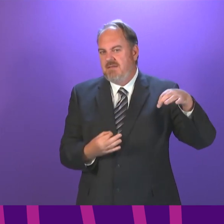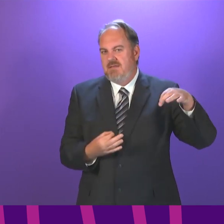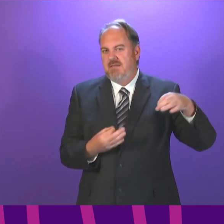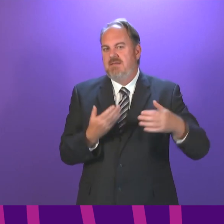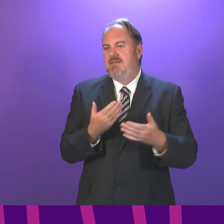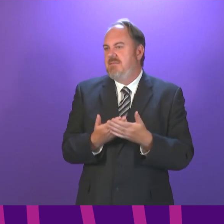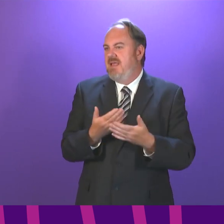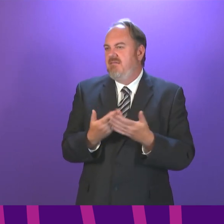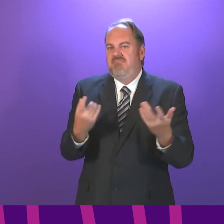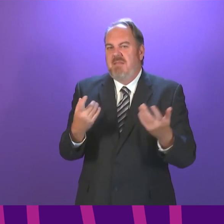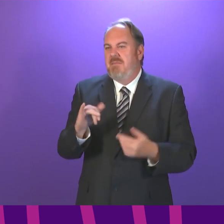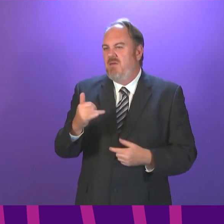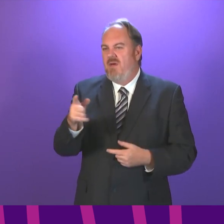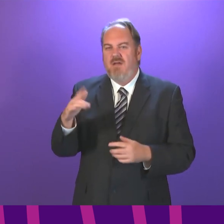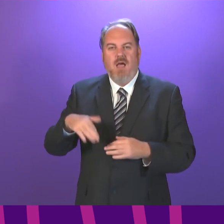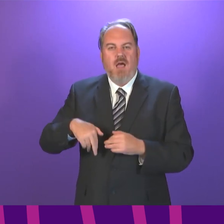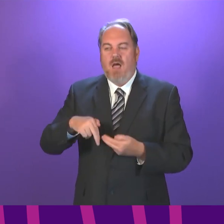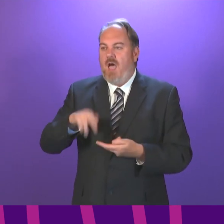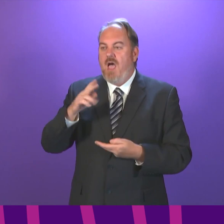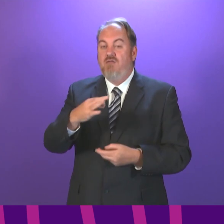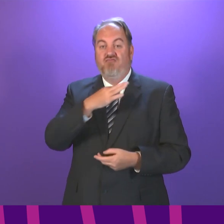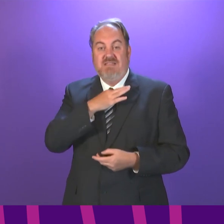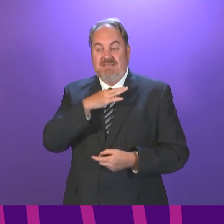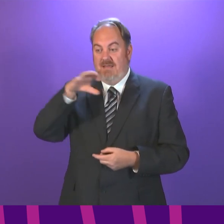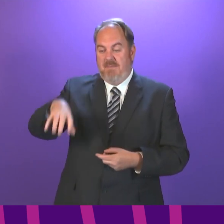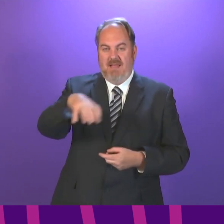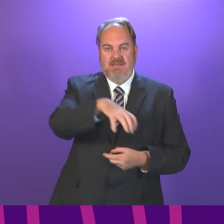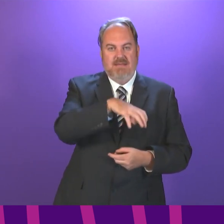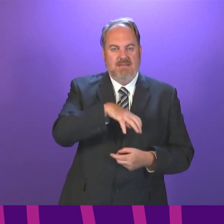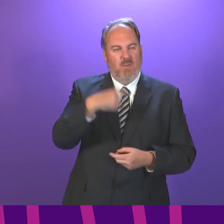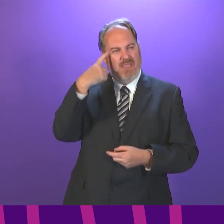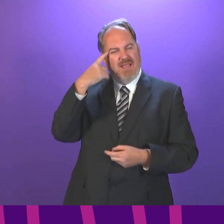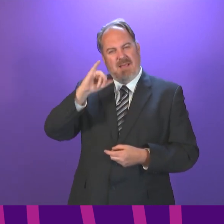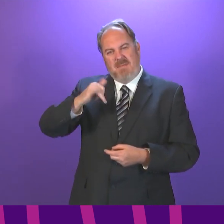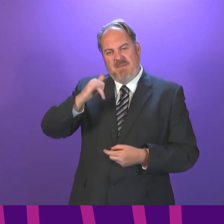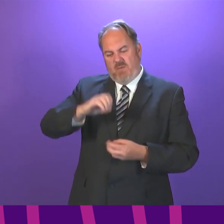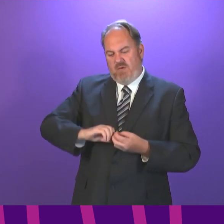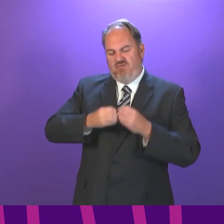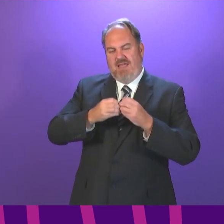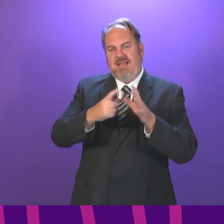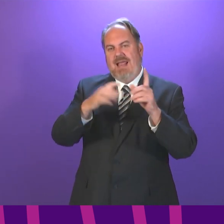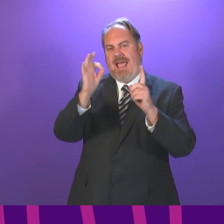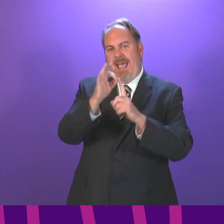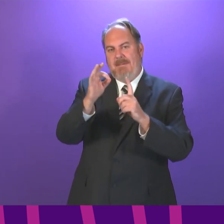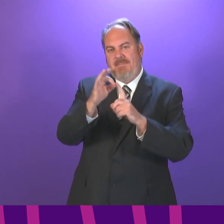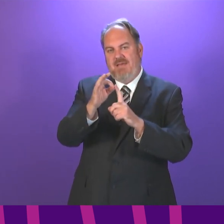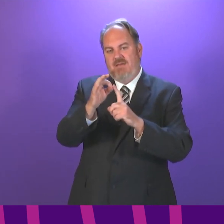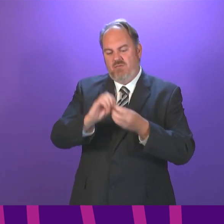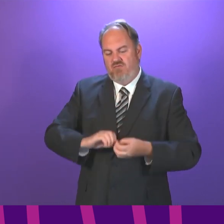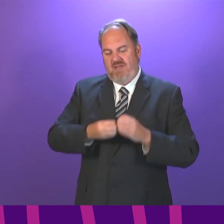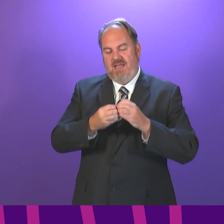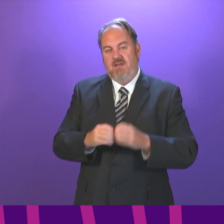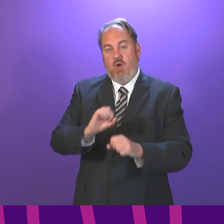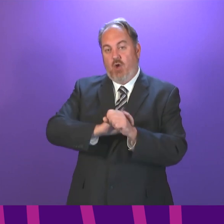higher-risk venues in future. We are currently developing an app to make access to COVID status certificates,